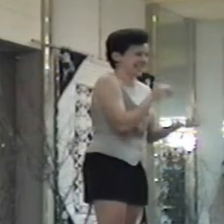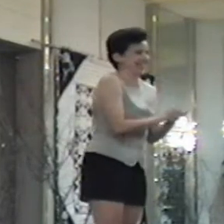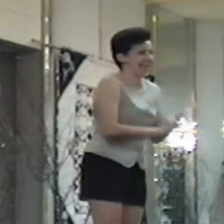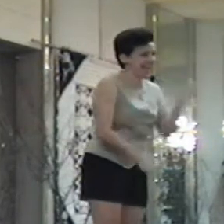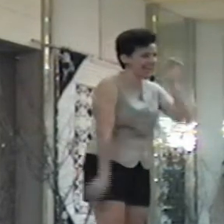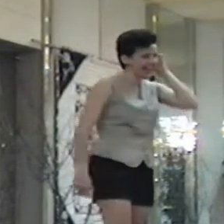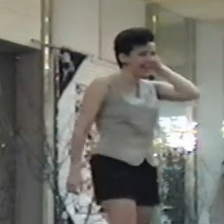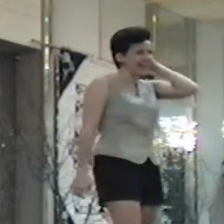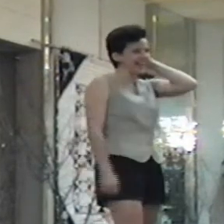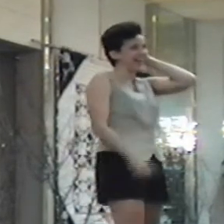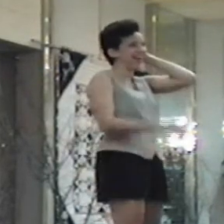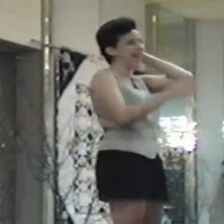He hates that.